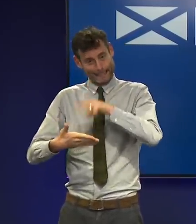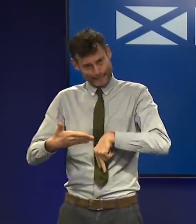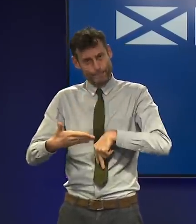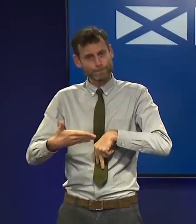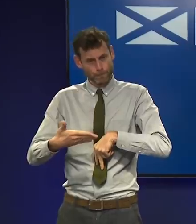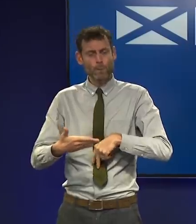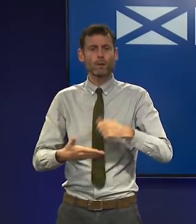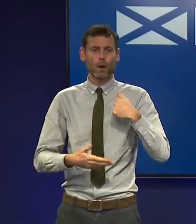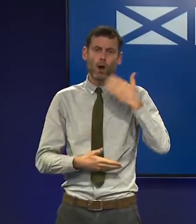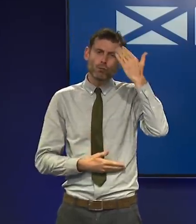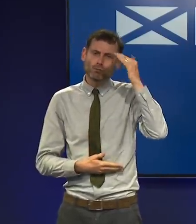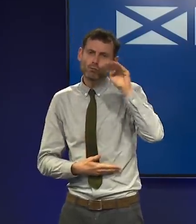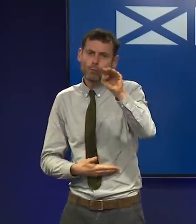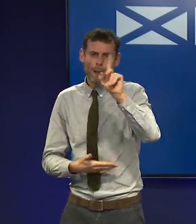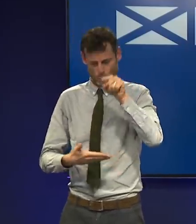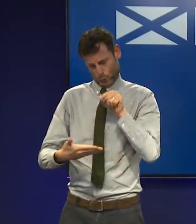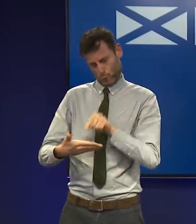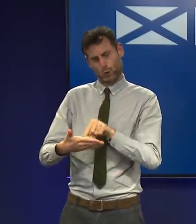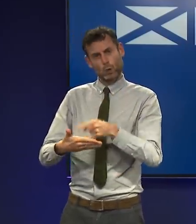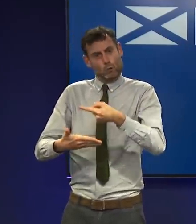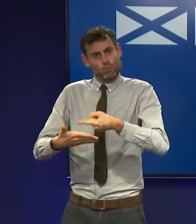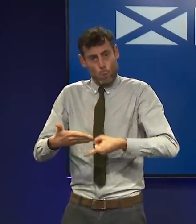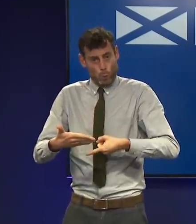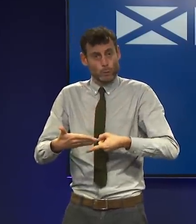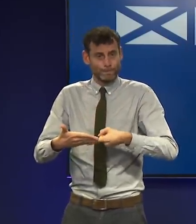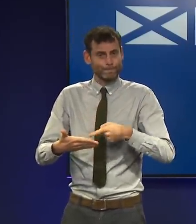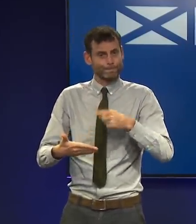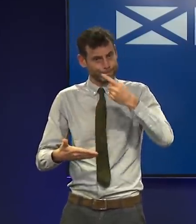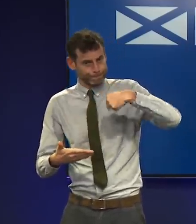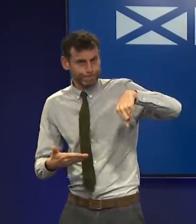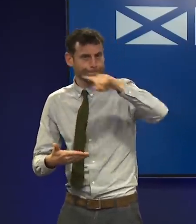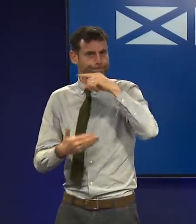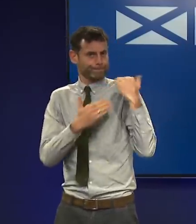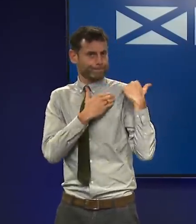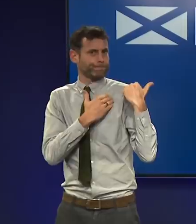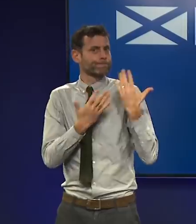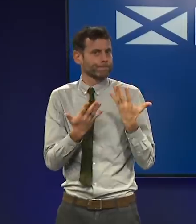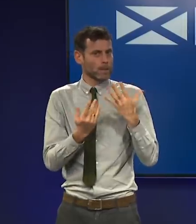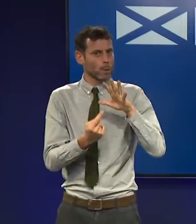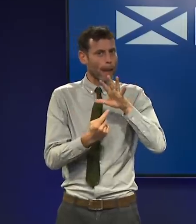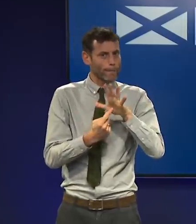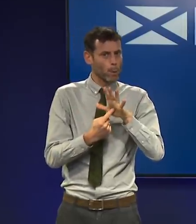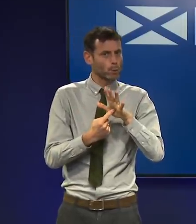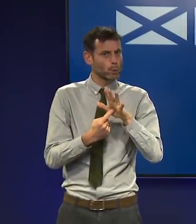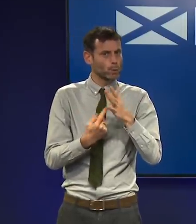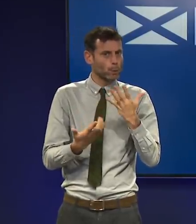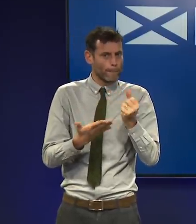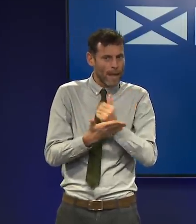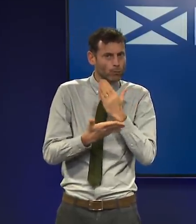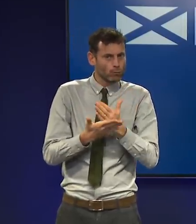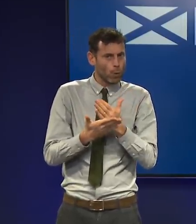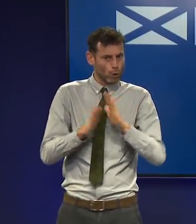end with a reminder of what all of us can do and what it is really important that all of us do